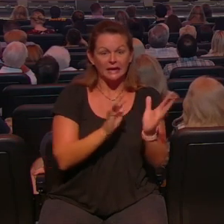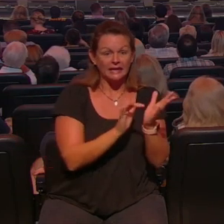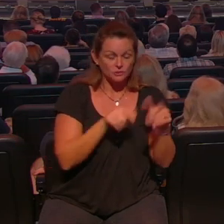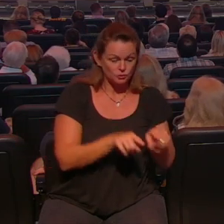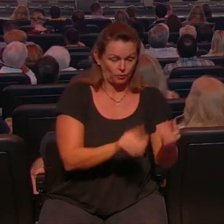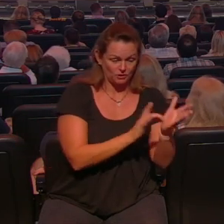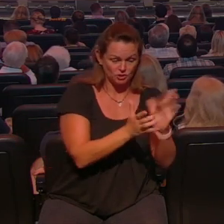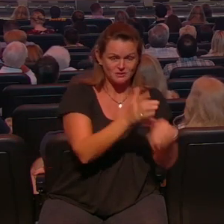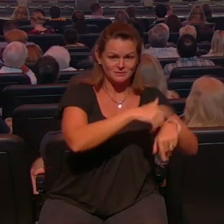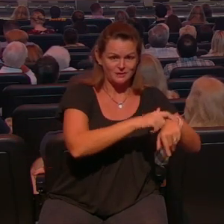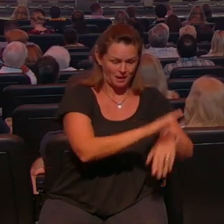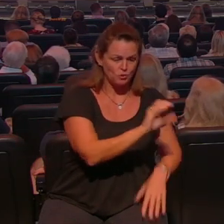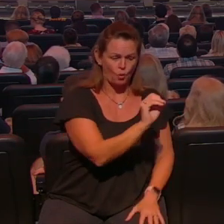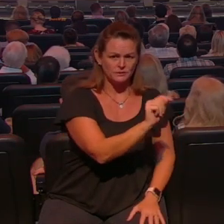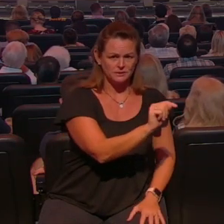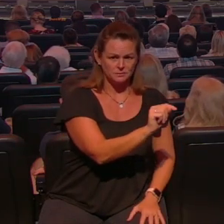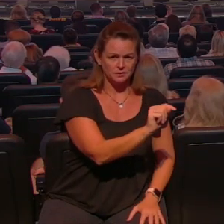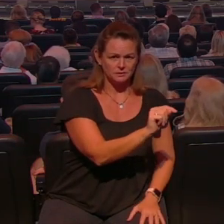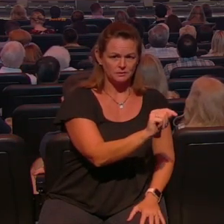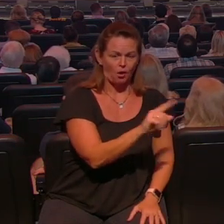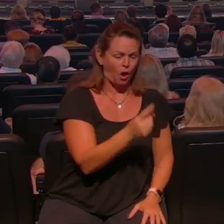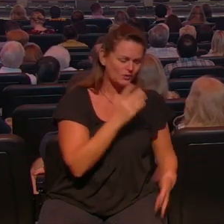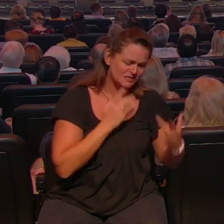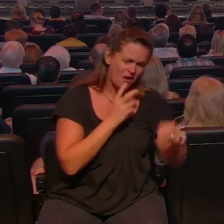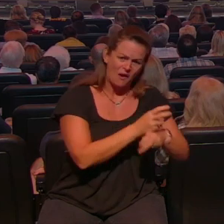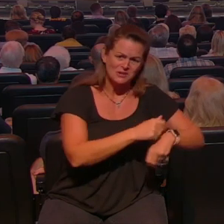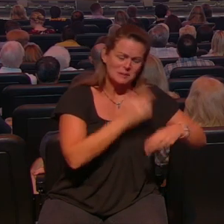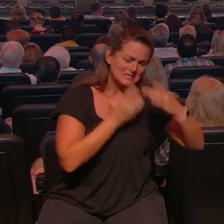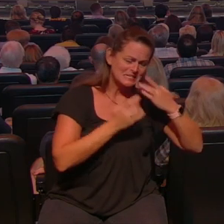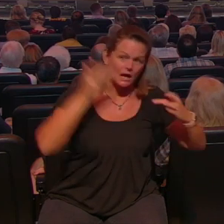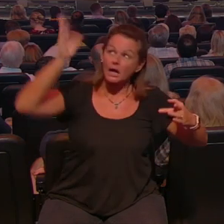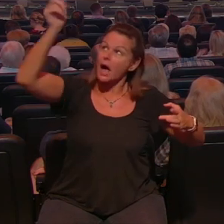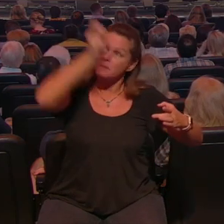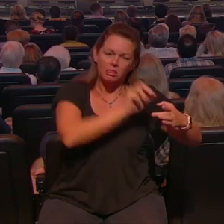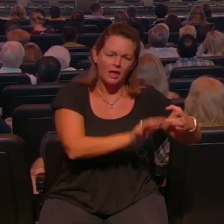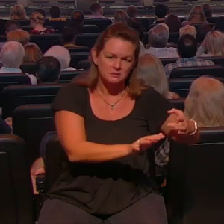that god did god said you can't worship me if it doesn't cost you anything